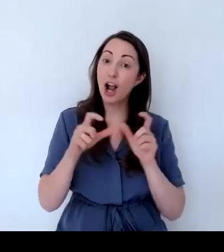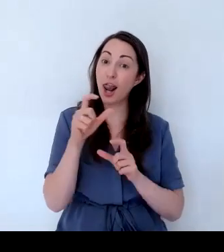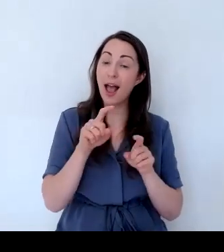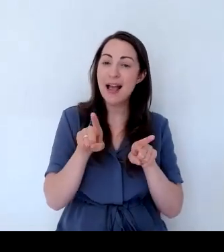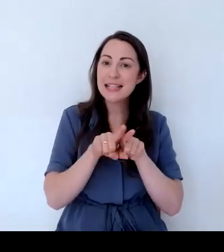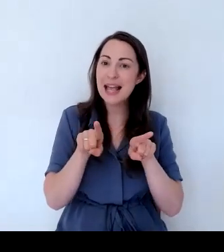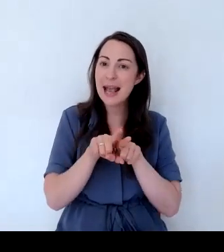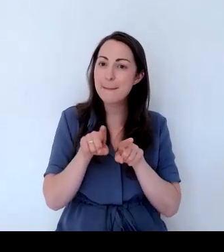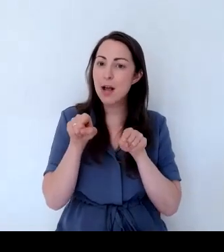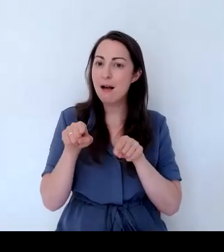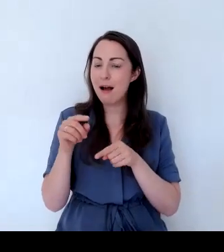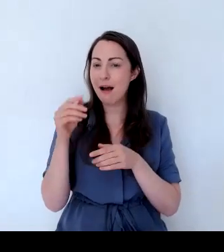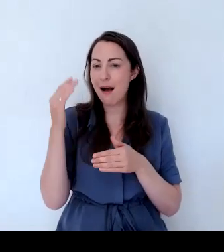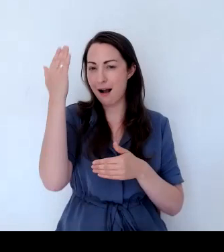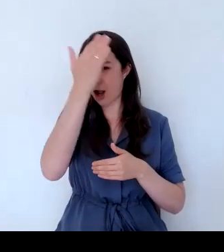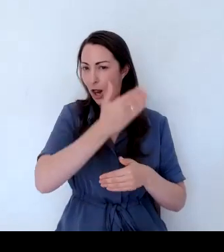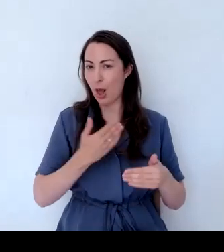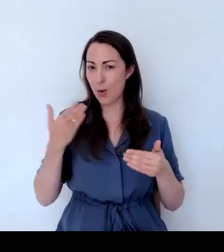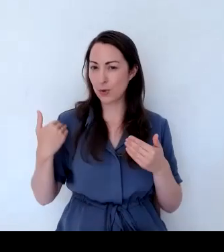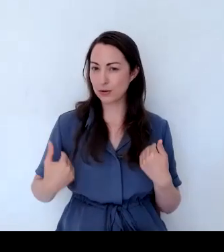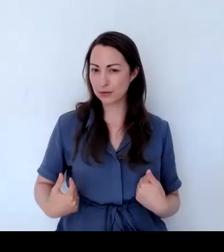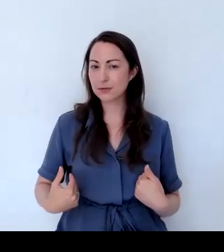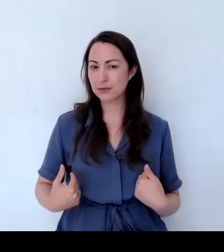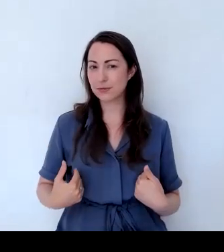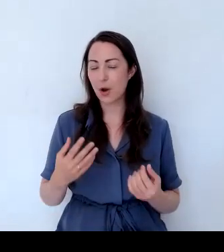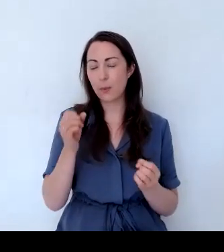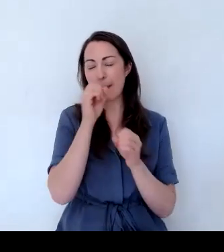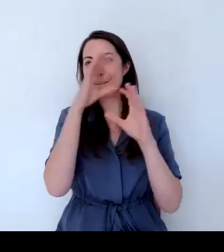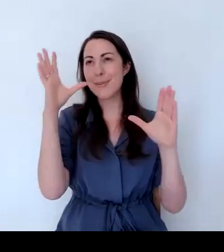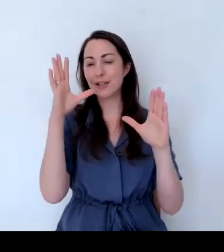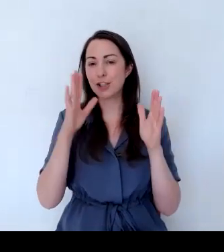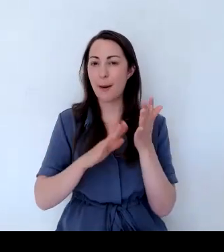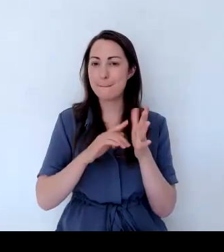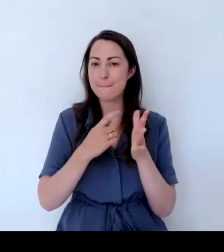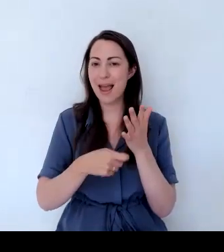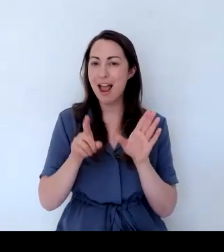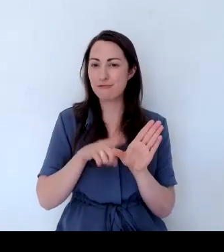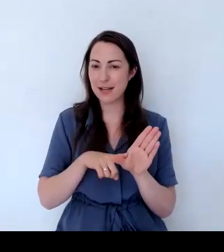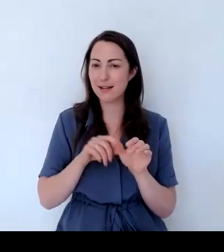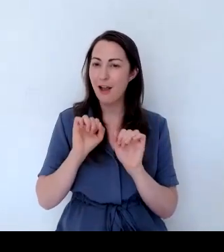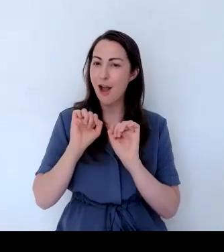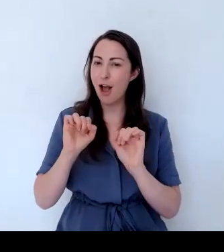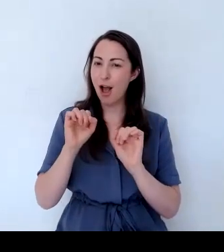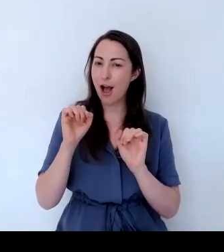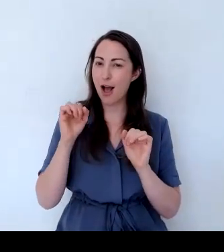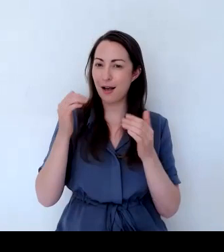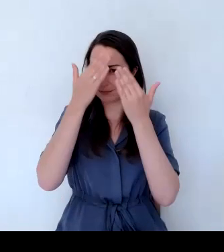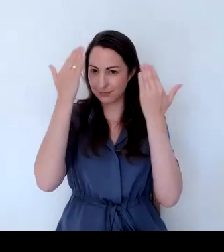blue that we imagined that Mary had her cloak, which was her cloak. So that's an old sort of